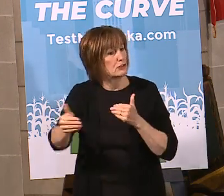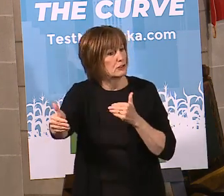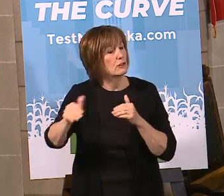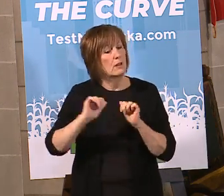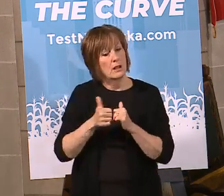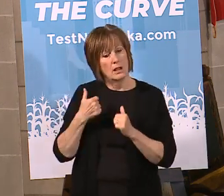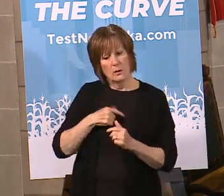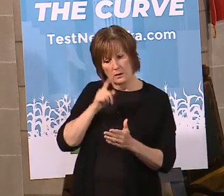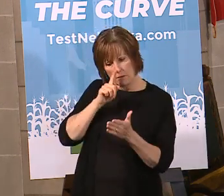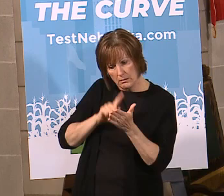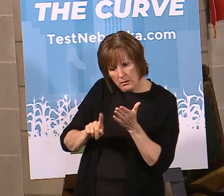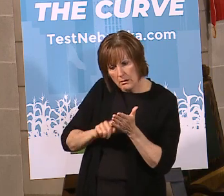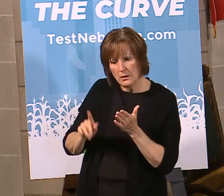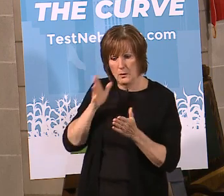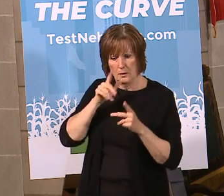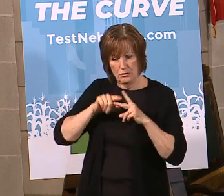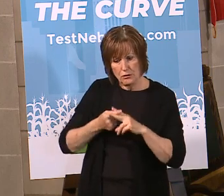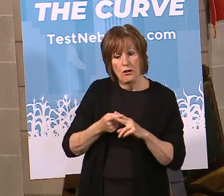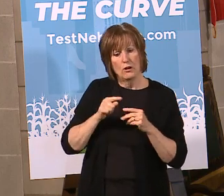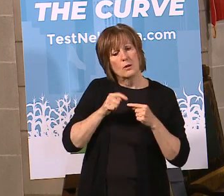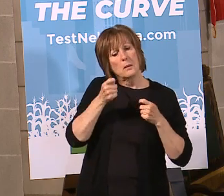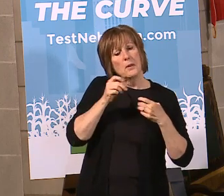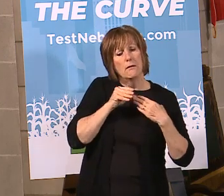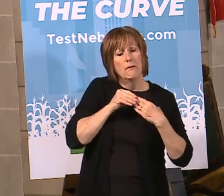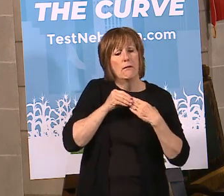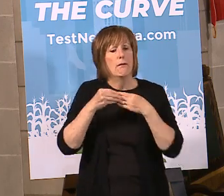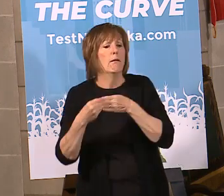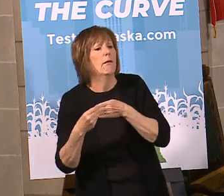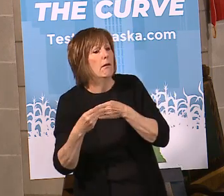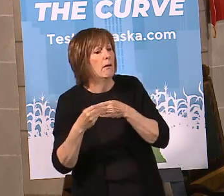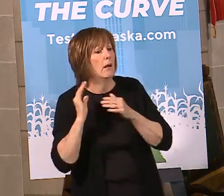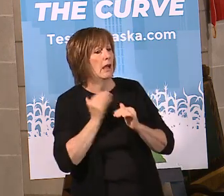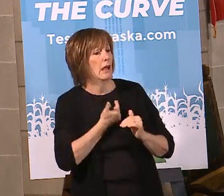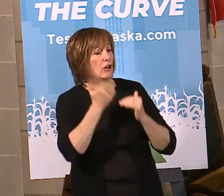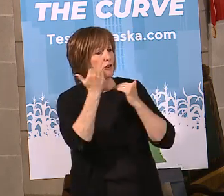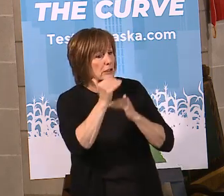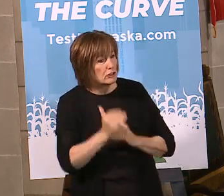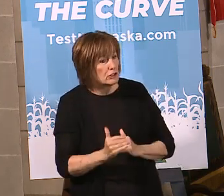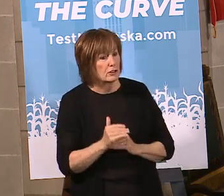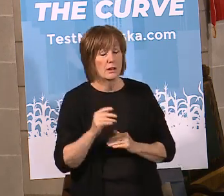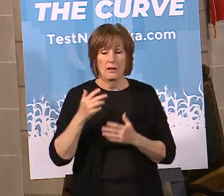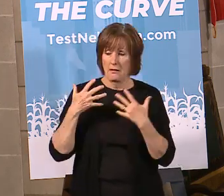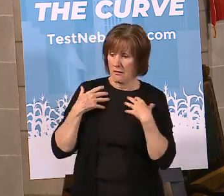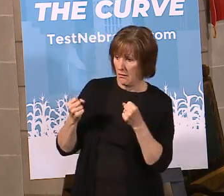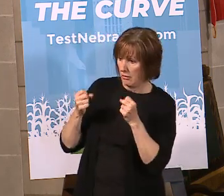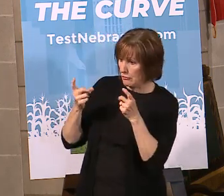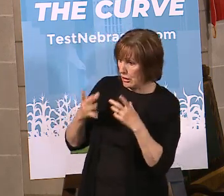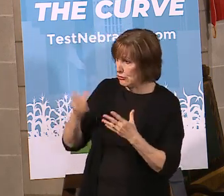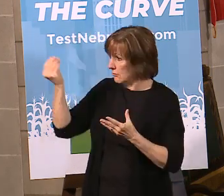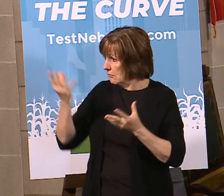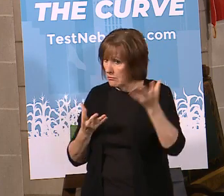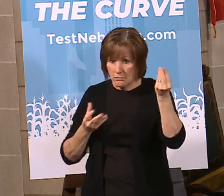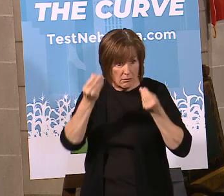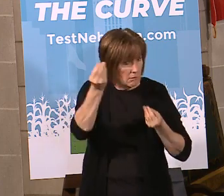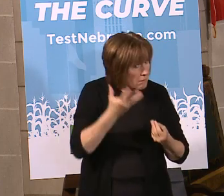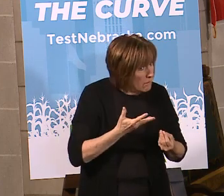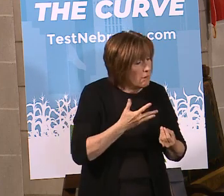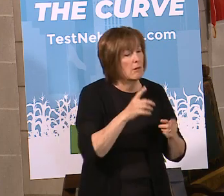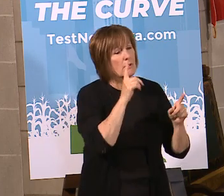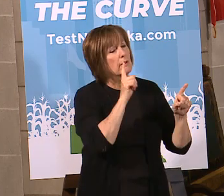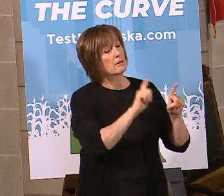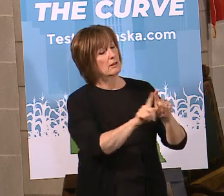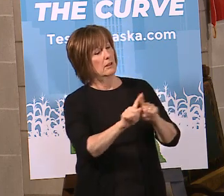that's how we kind of looked at this when we said, okay, we're going to start loosening things up. We took in feedback from public health directors with regards to the guidelines. We looked at a